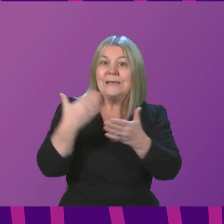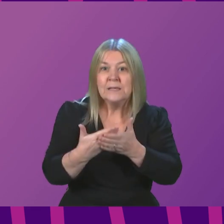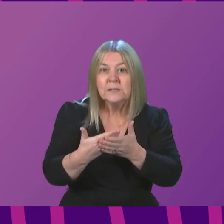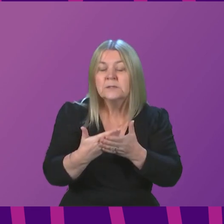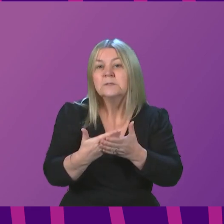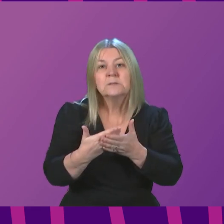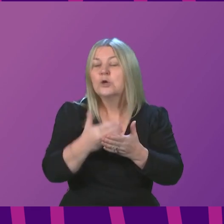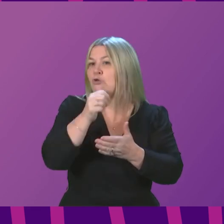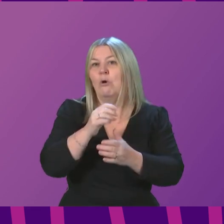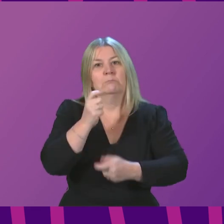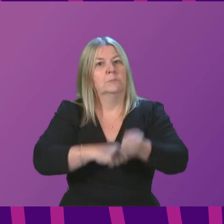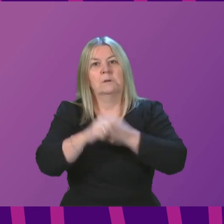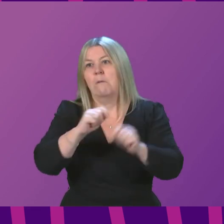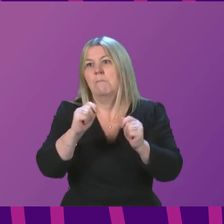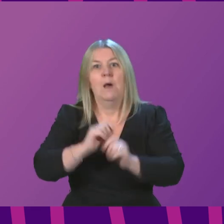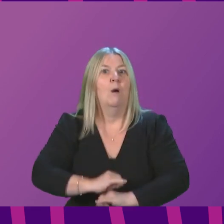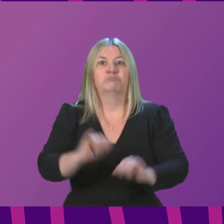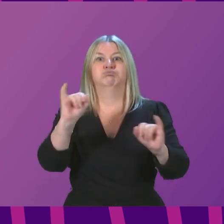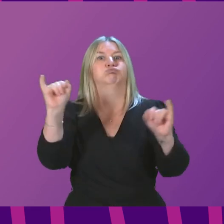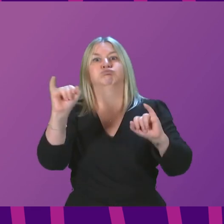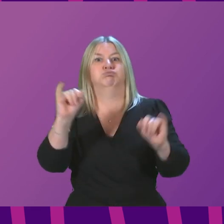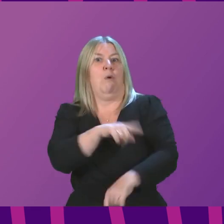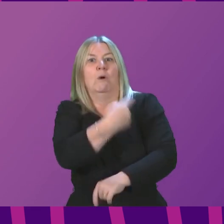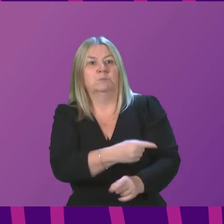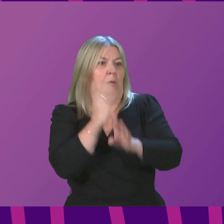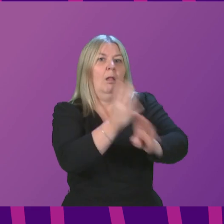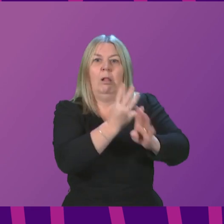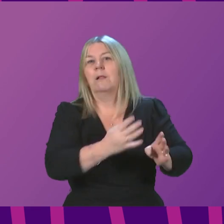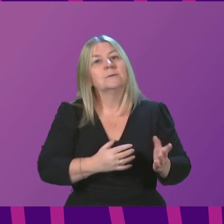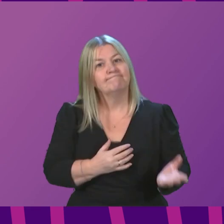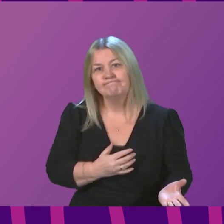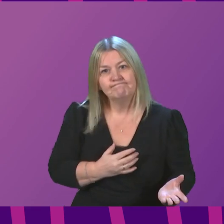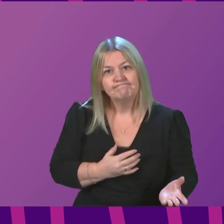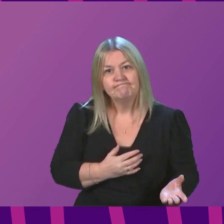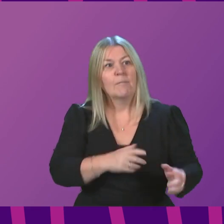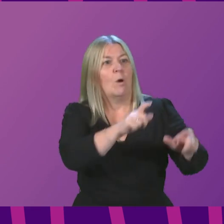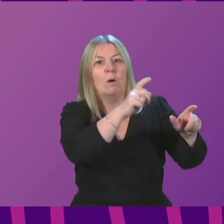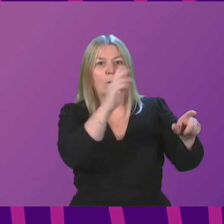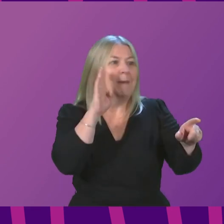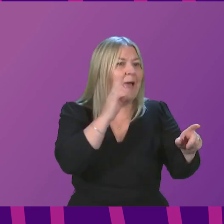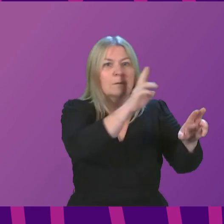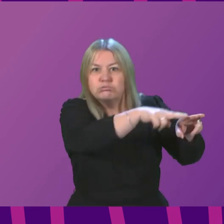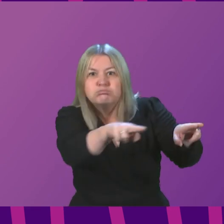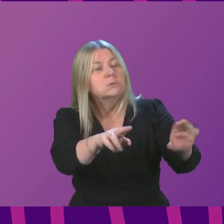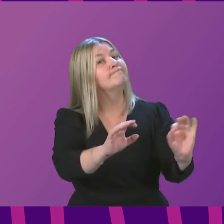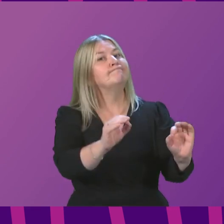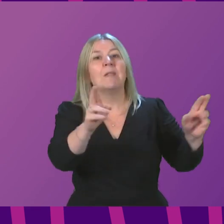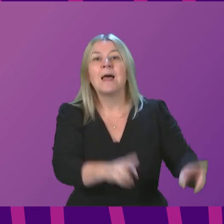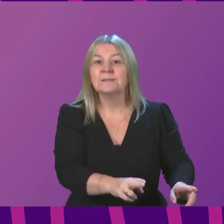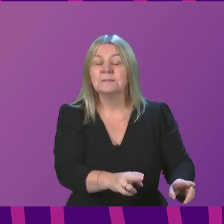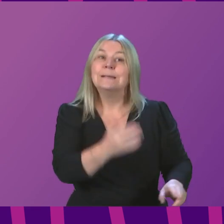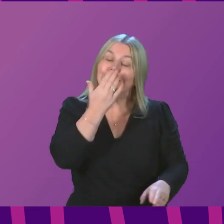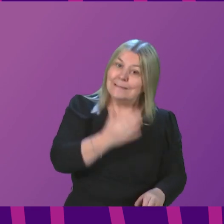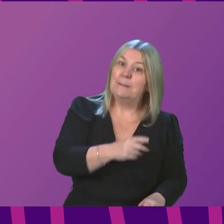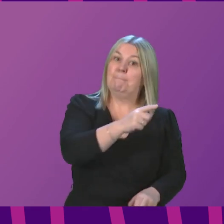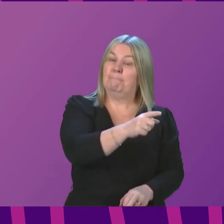translated into a corresponding rise in hospital admissions or occupancy. On the contrary, the number of people in hospital with